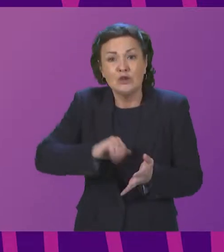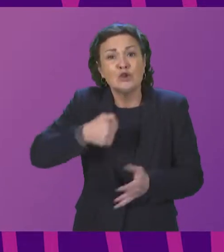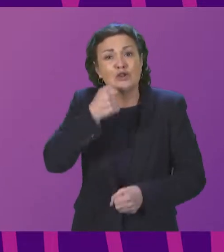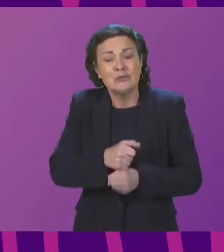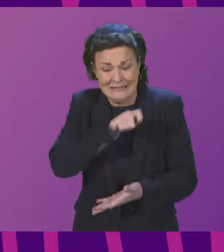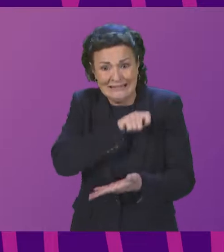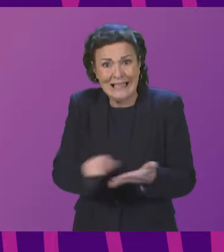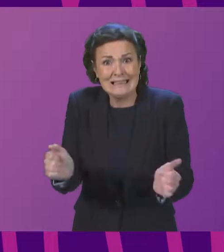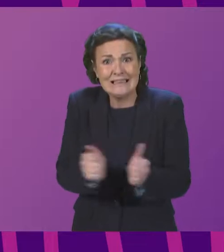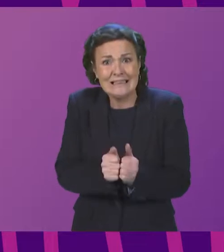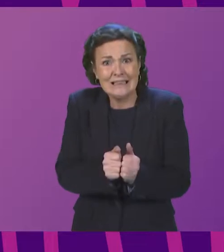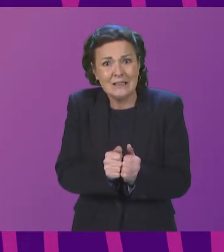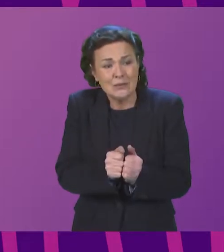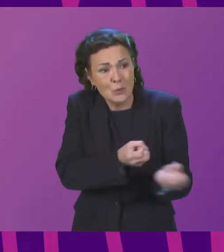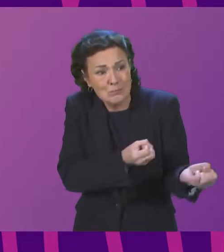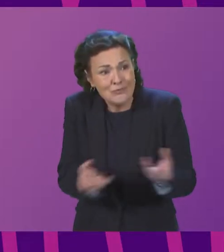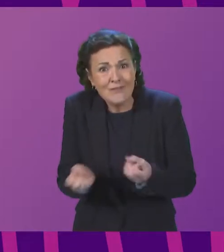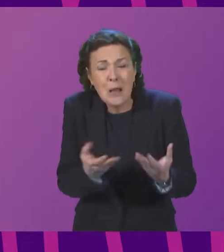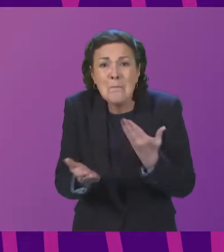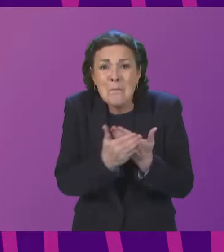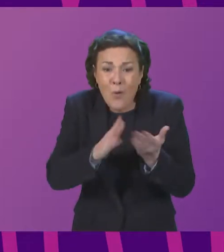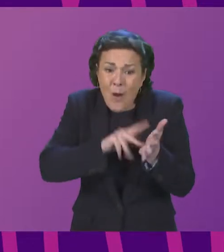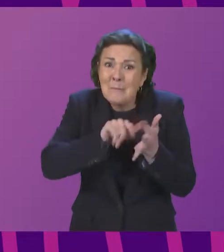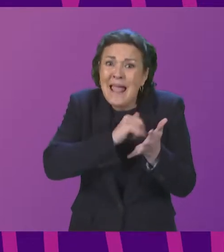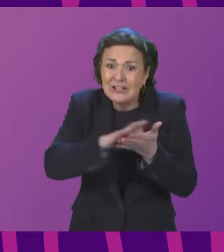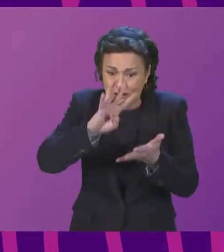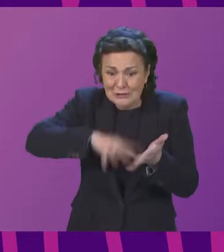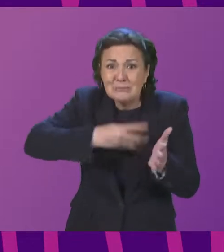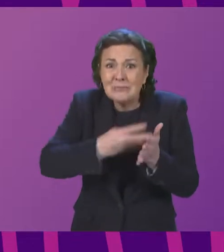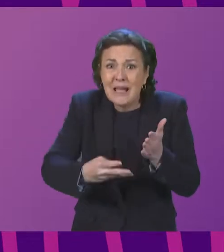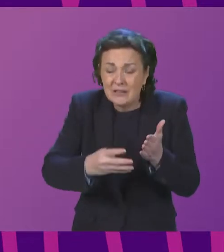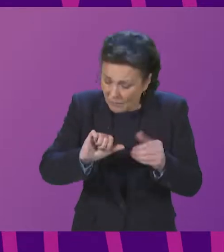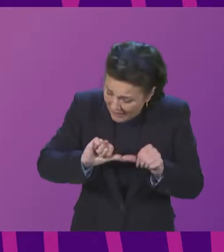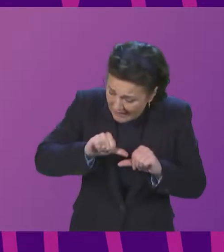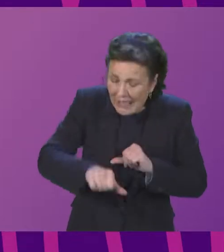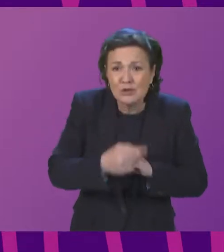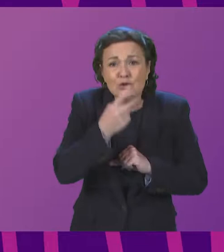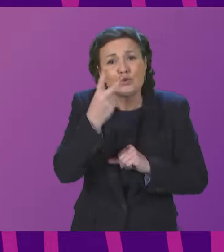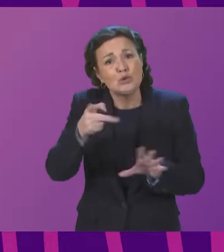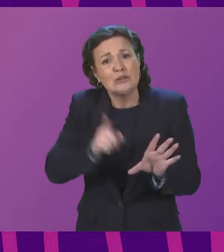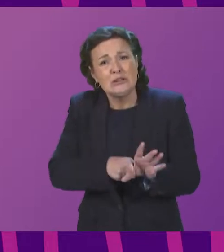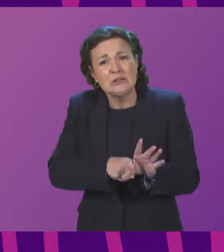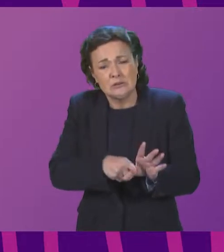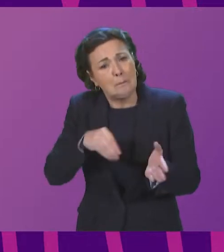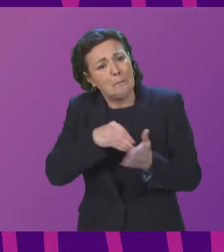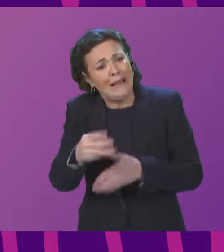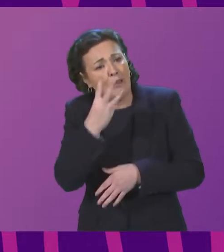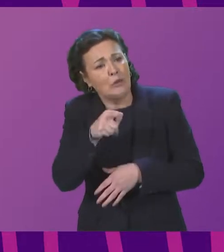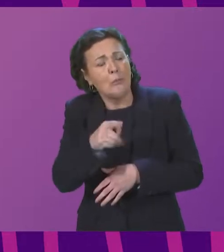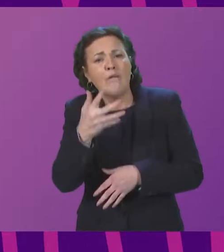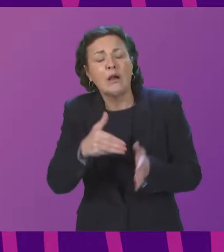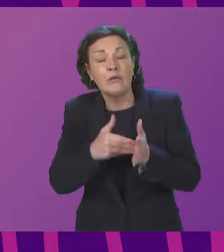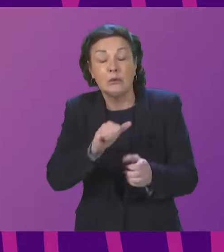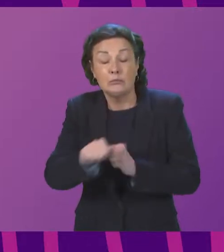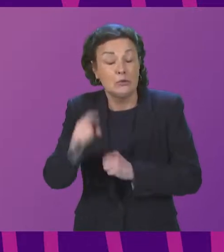to provide more mesh for more mesh surgeries for the next 24 months at a cost of 3.5 million pounds.